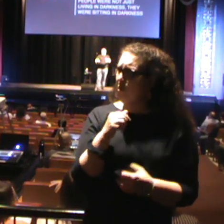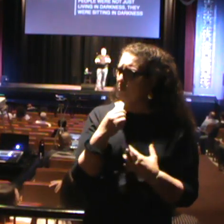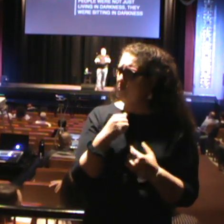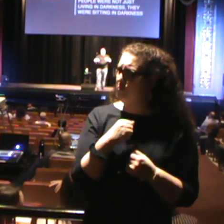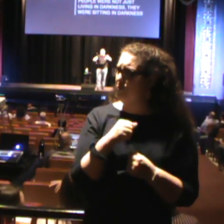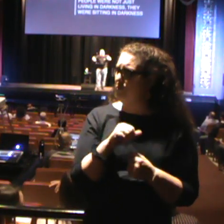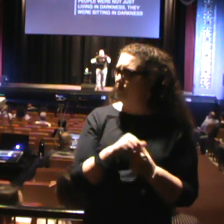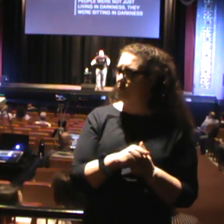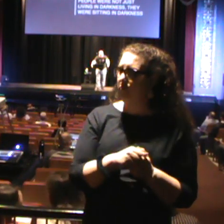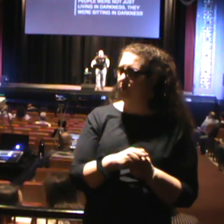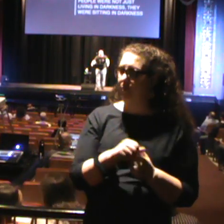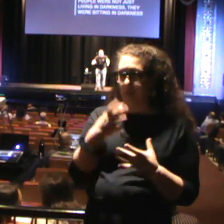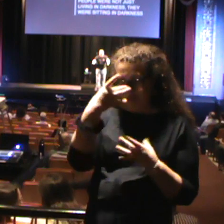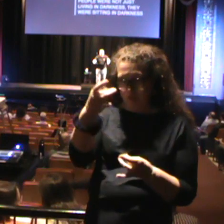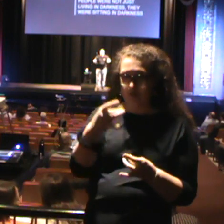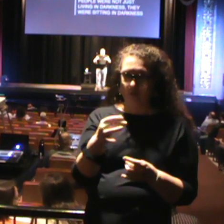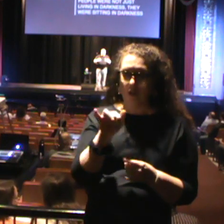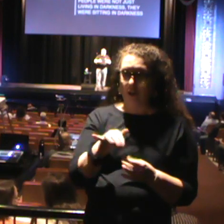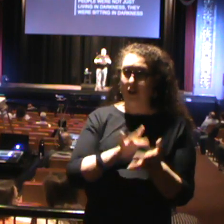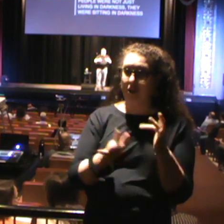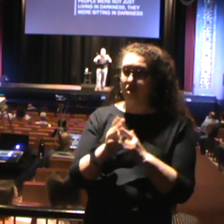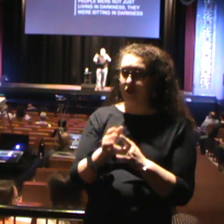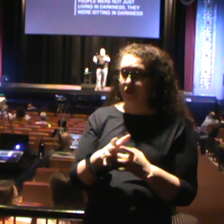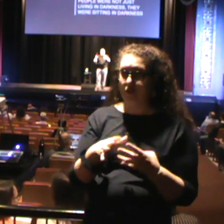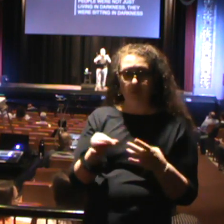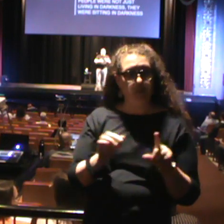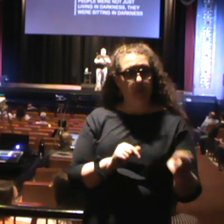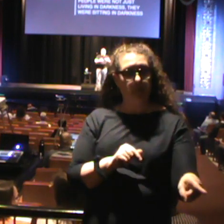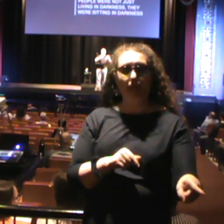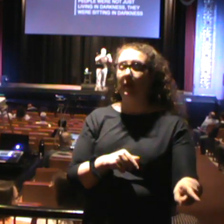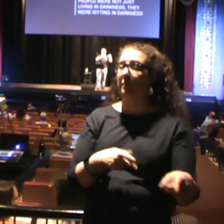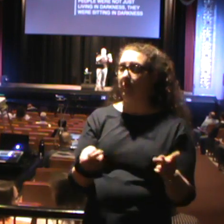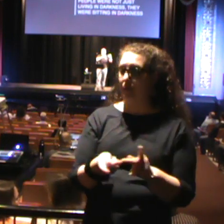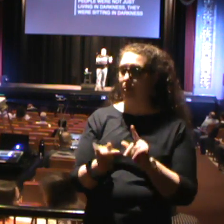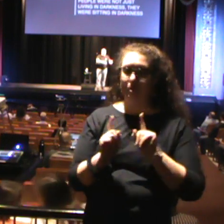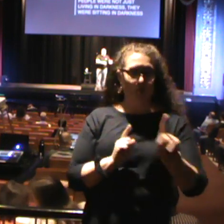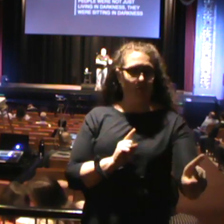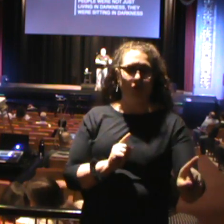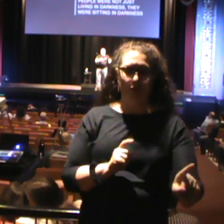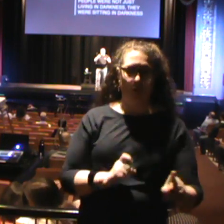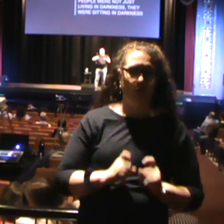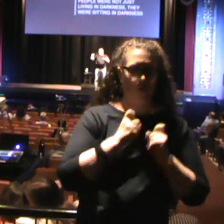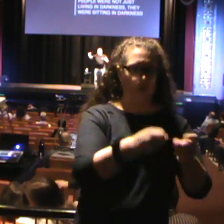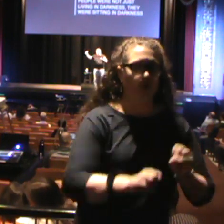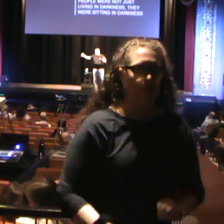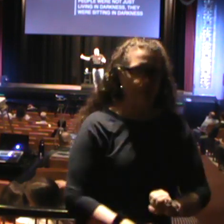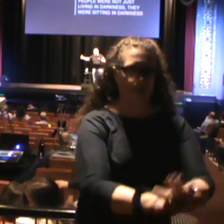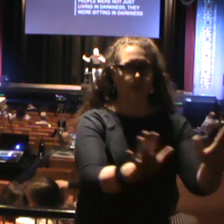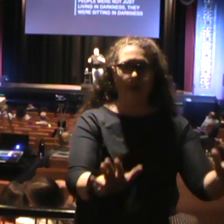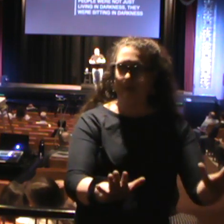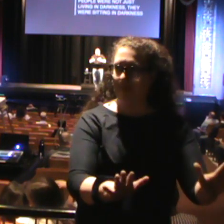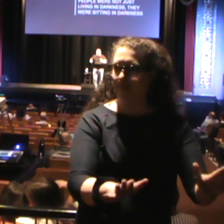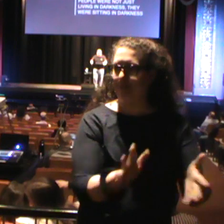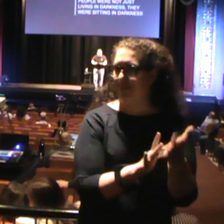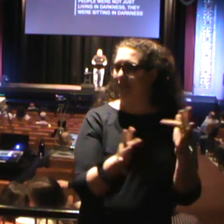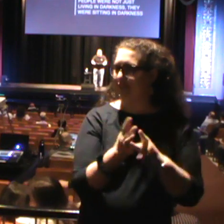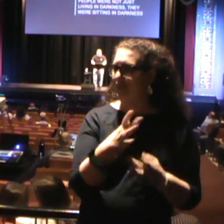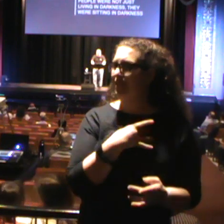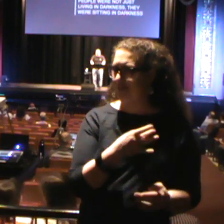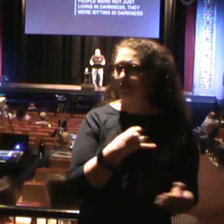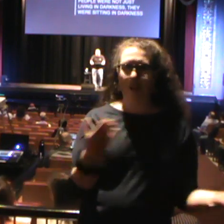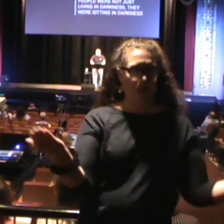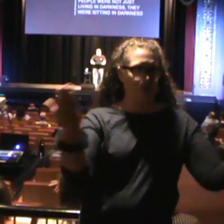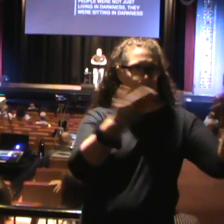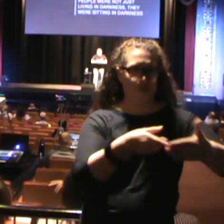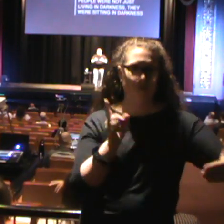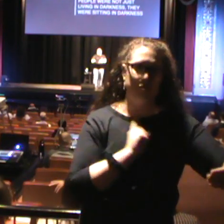place to bring the light. Jesus is all about bringing light into the darkness. I don't know if you were tracking with